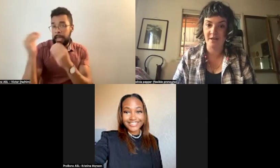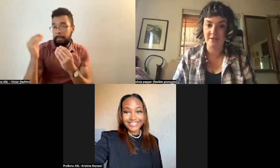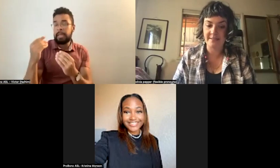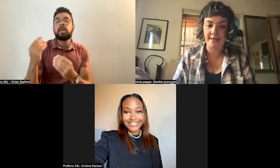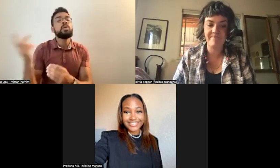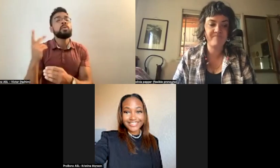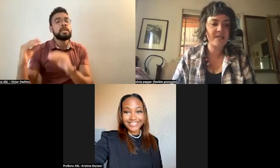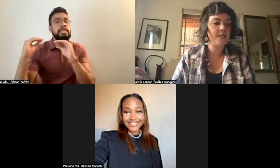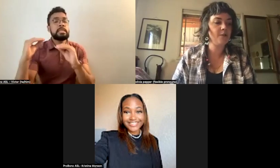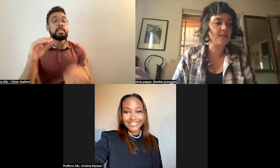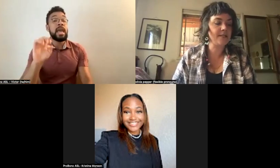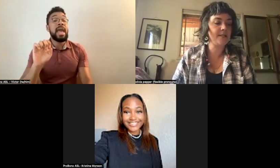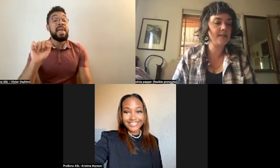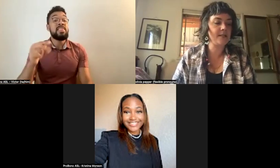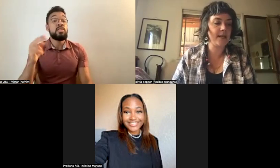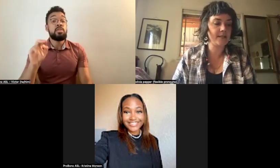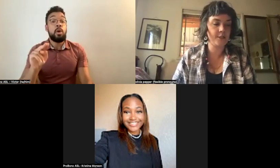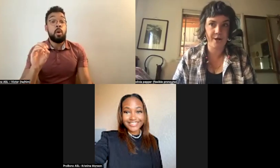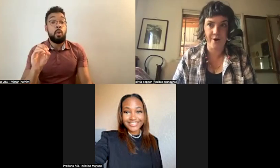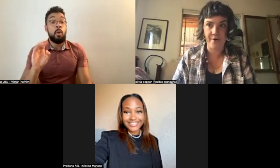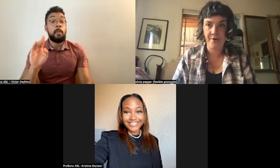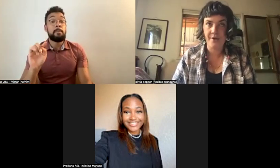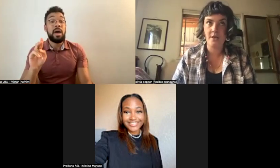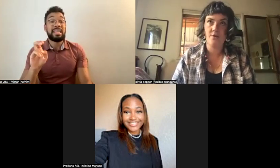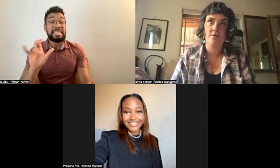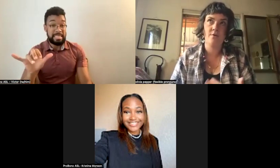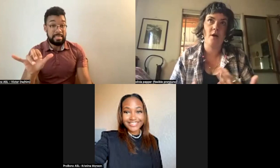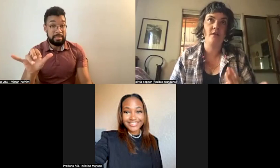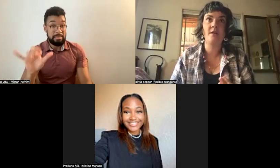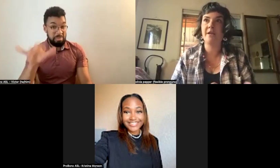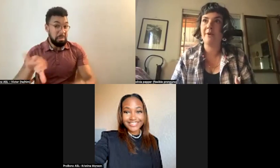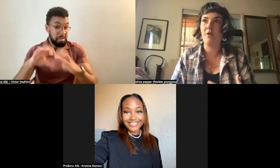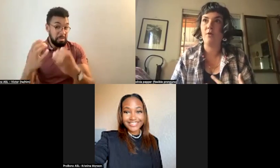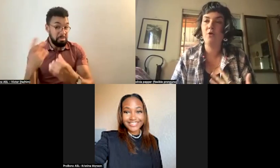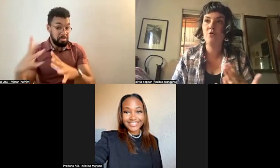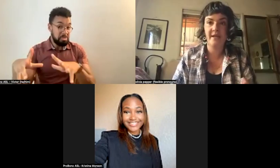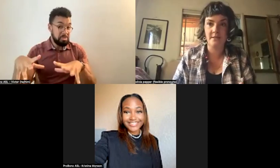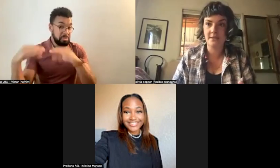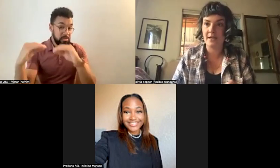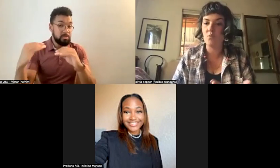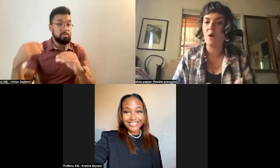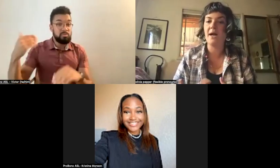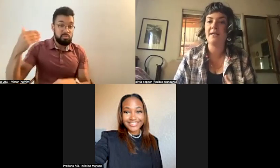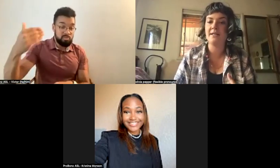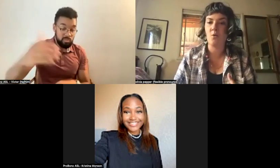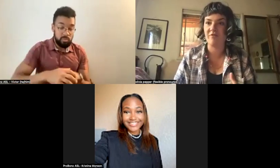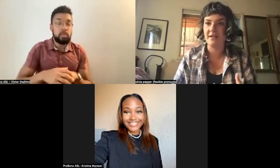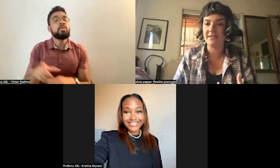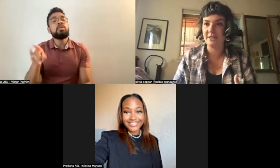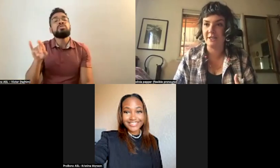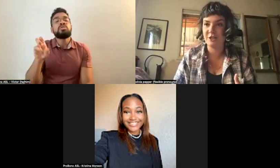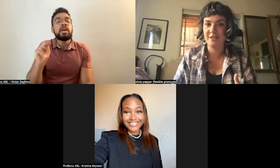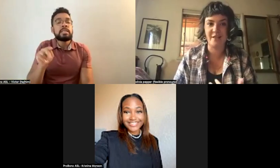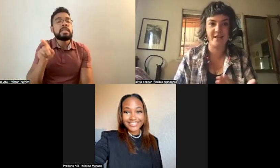from time to time. Justin likes to share a little bit about who he is and why he's qualified